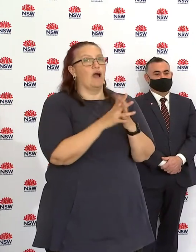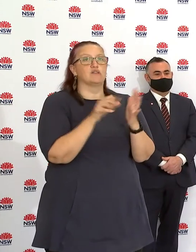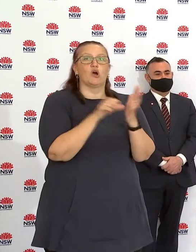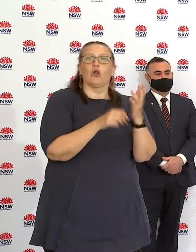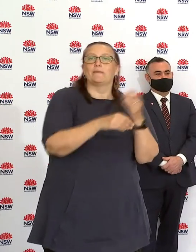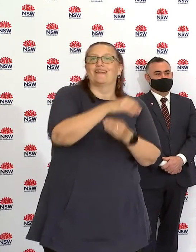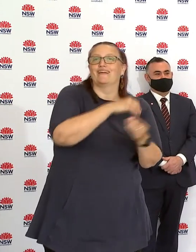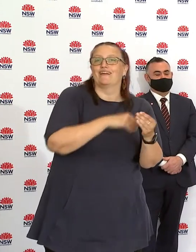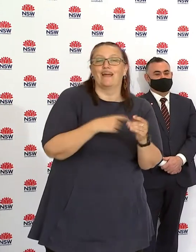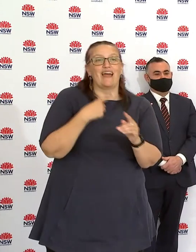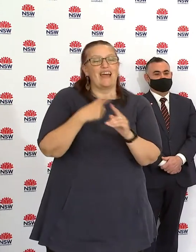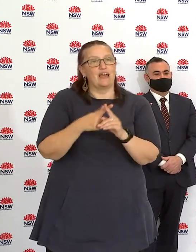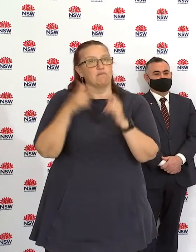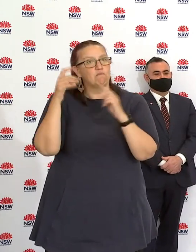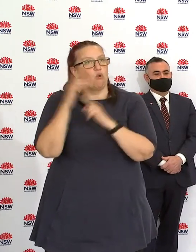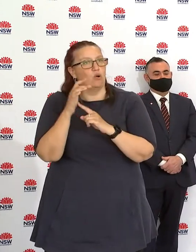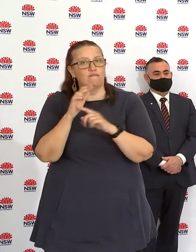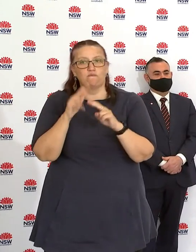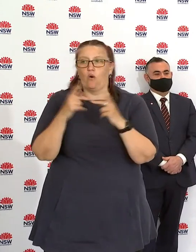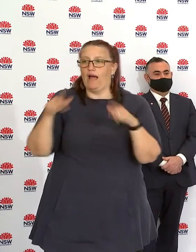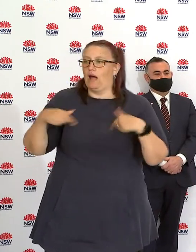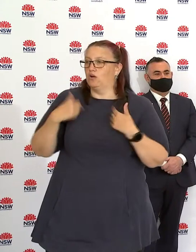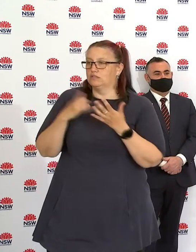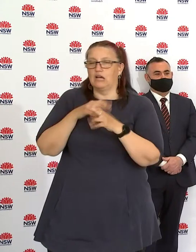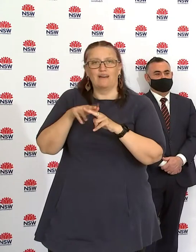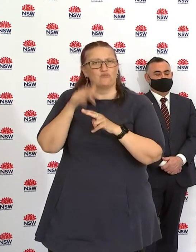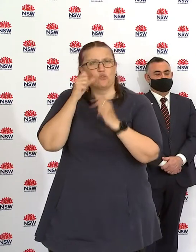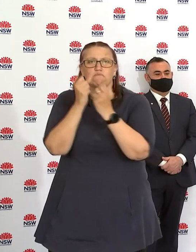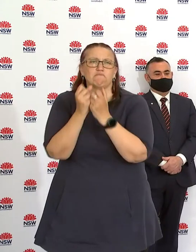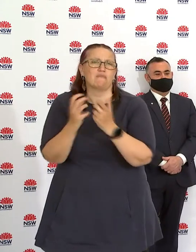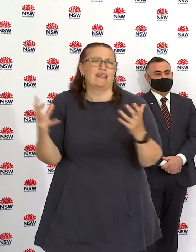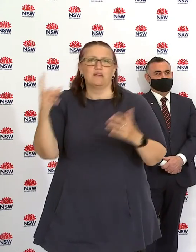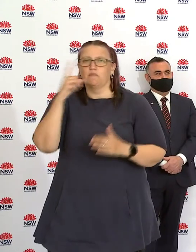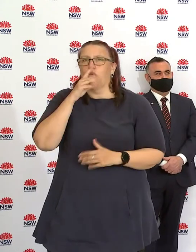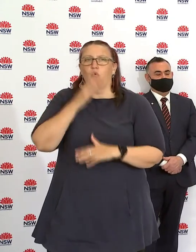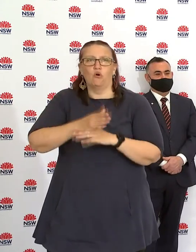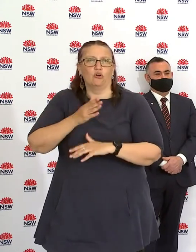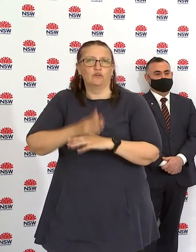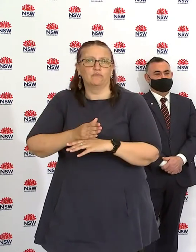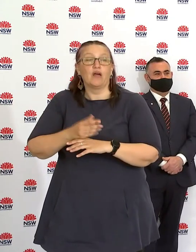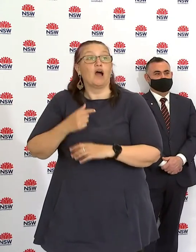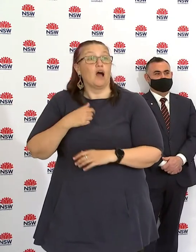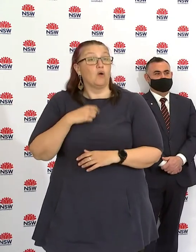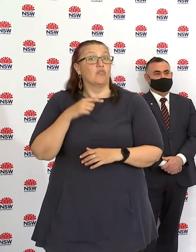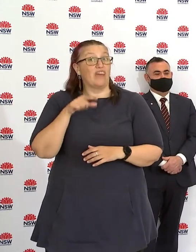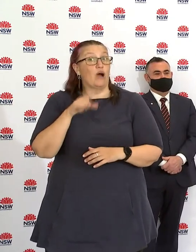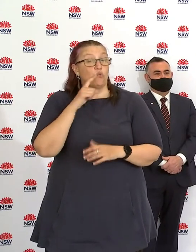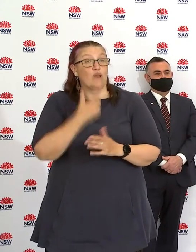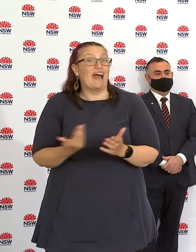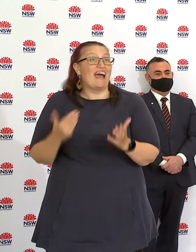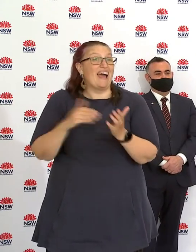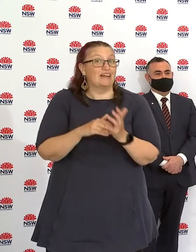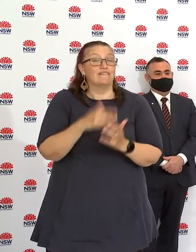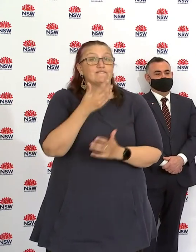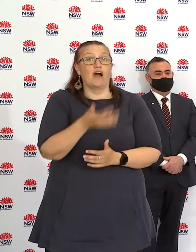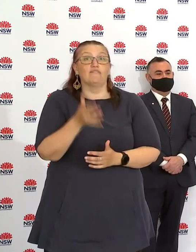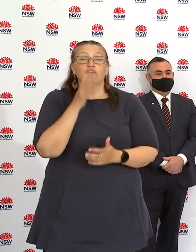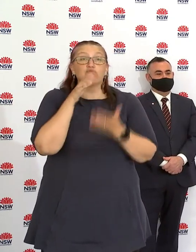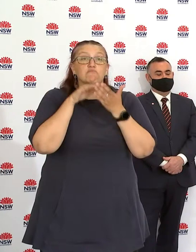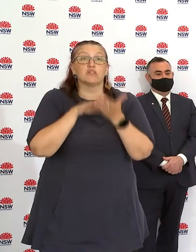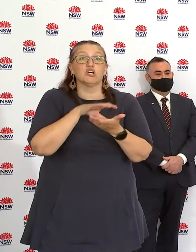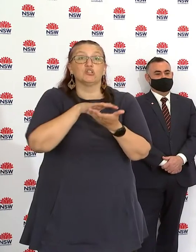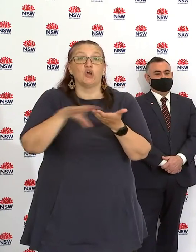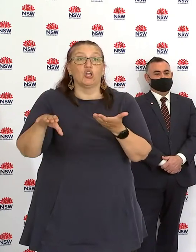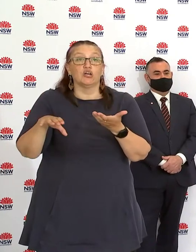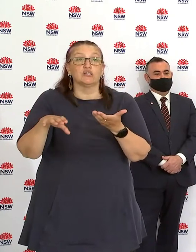bringing back this construction activity today. We'll add around $500 million to the New South Wales economy every week, and that's